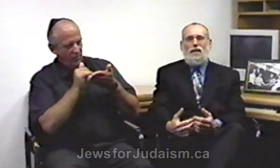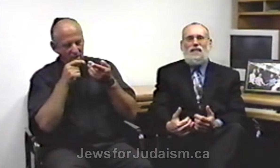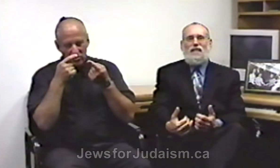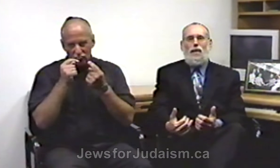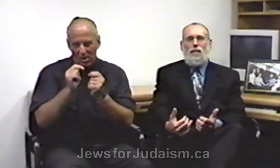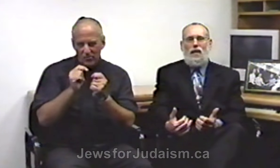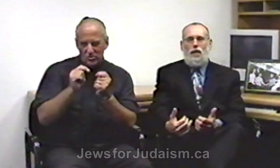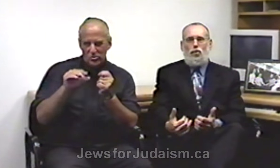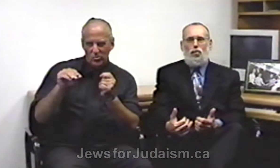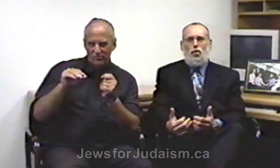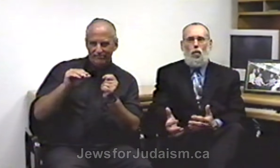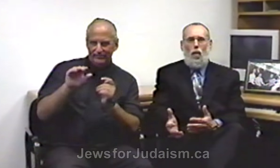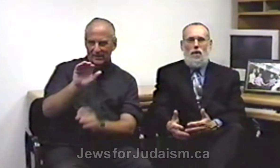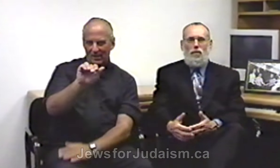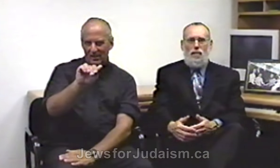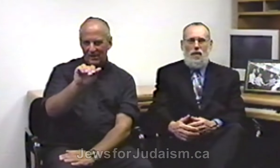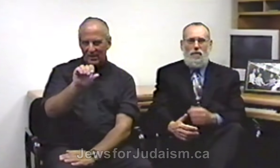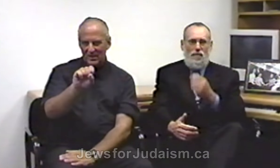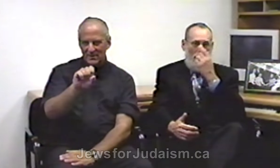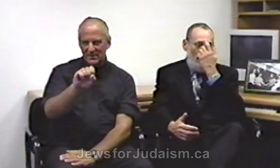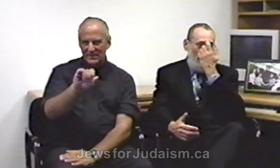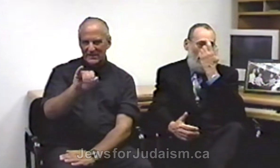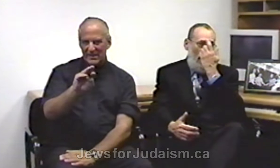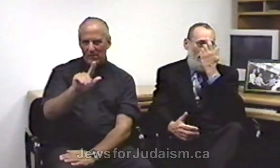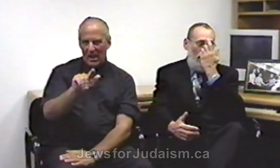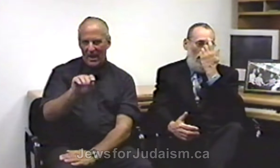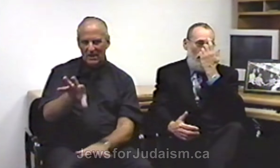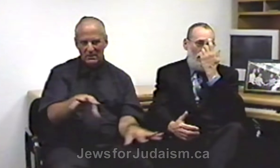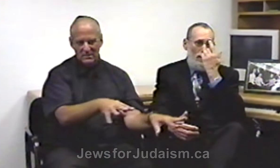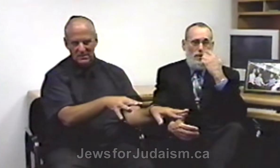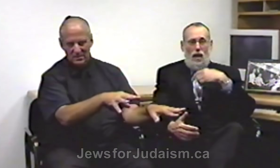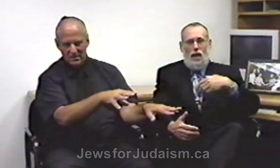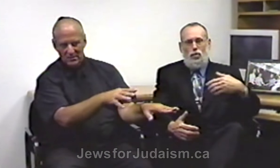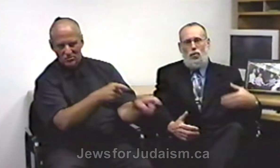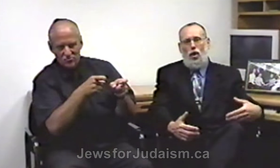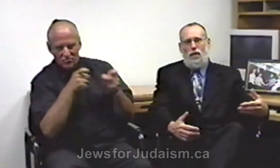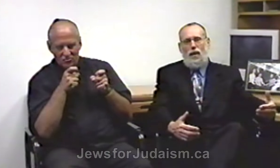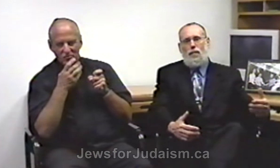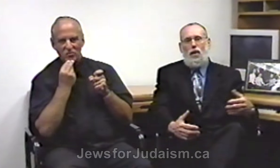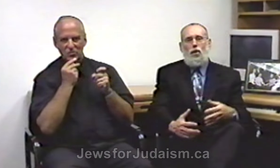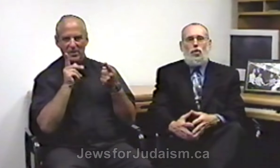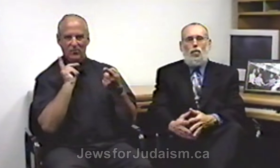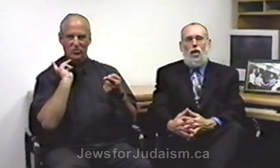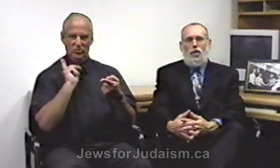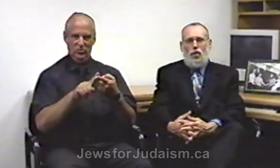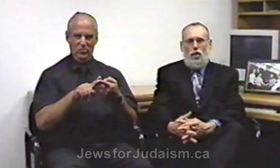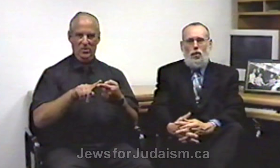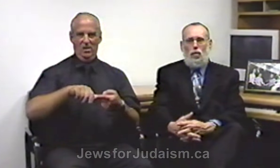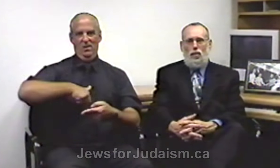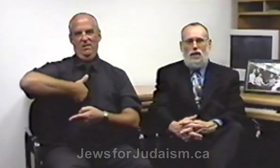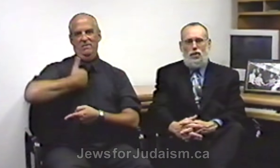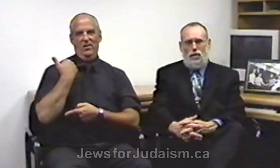assimilate Jews away from their faith and their heritage and draw them to another religion.